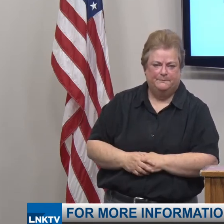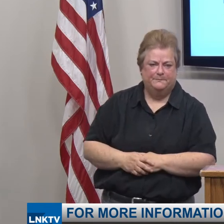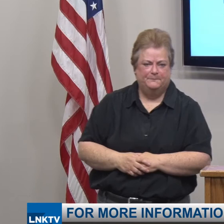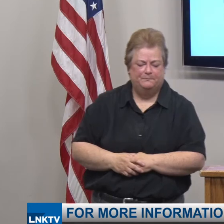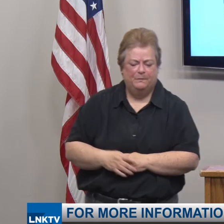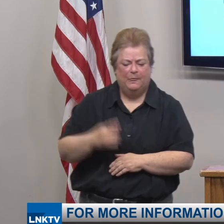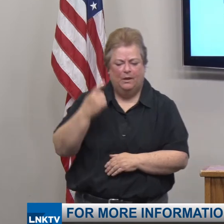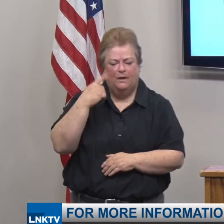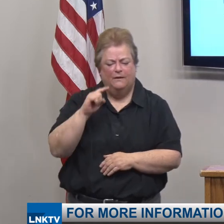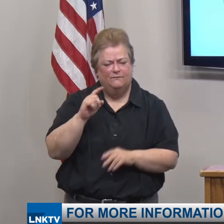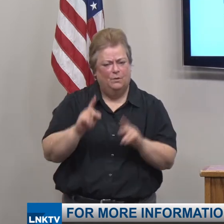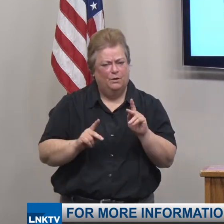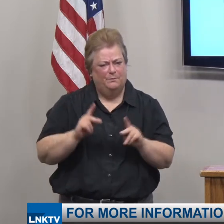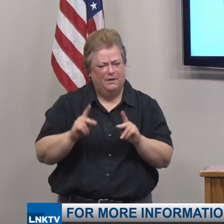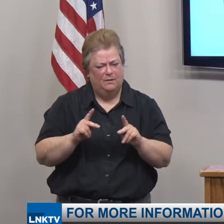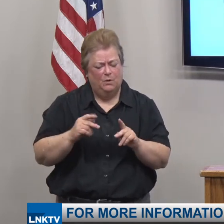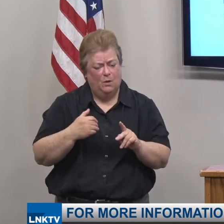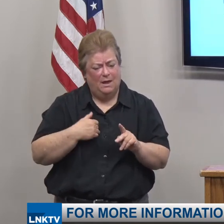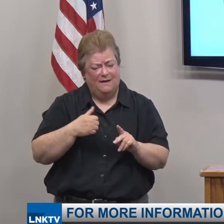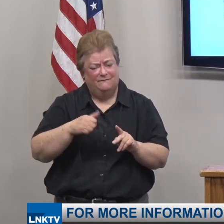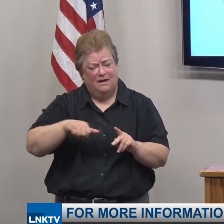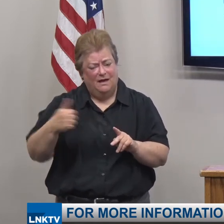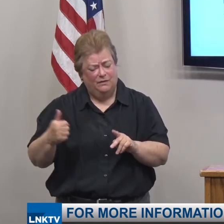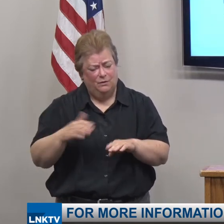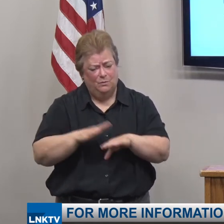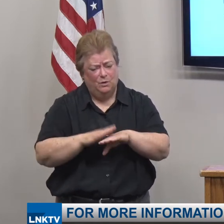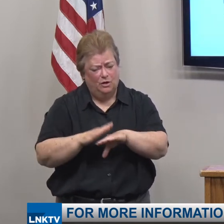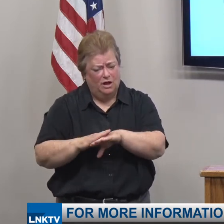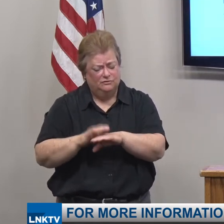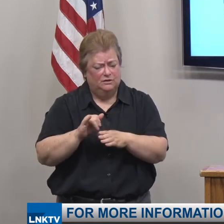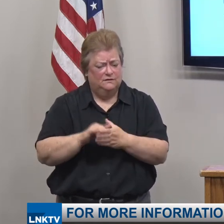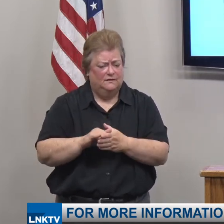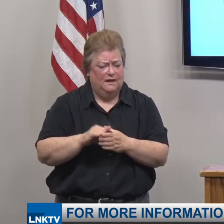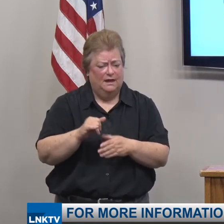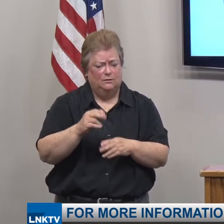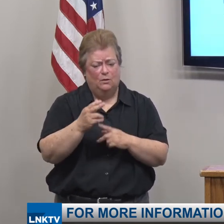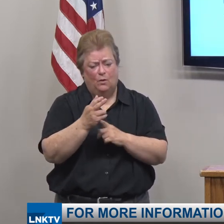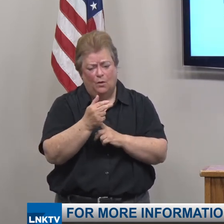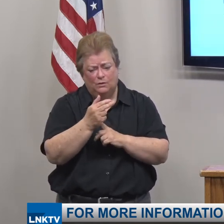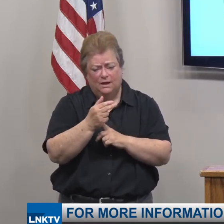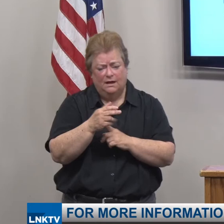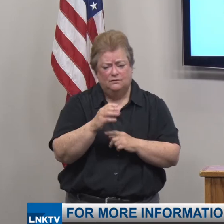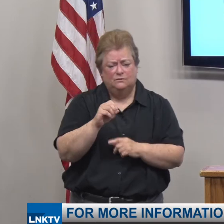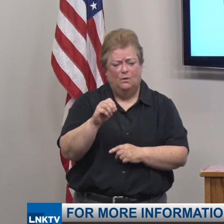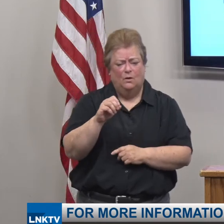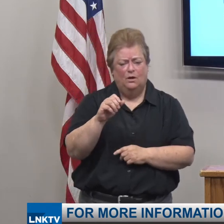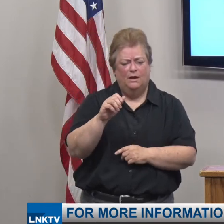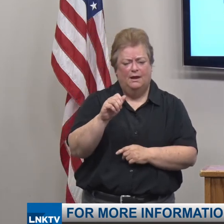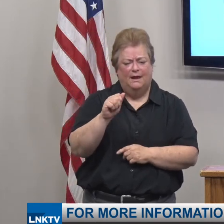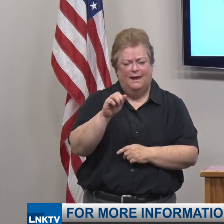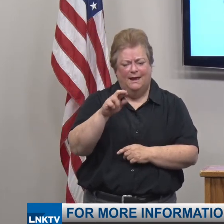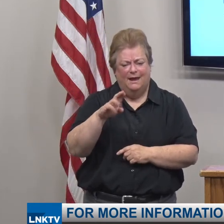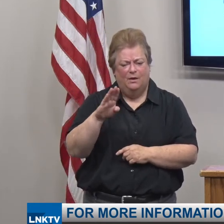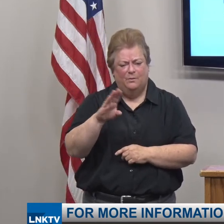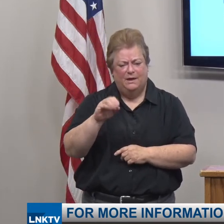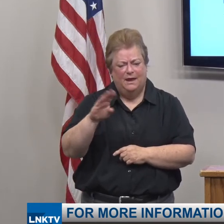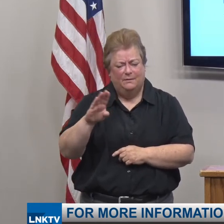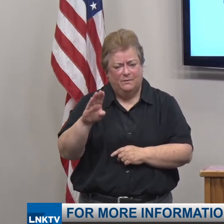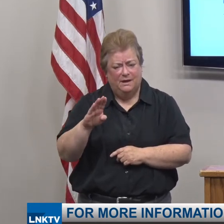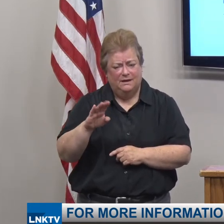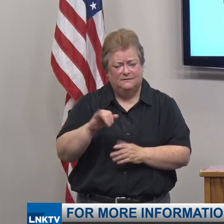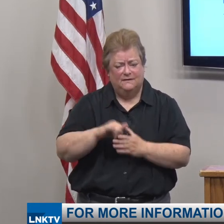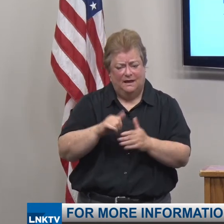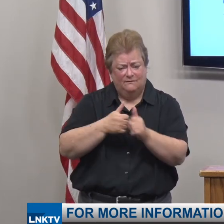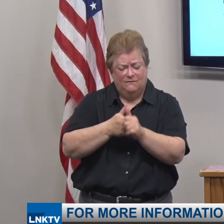And for people, do you have any extra precautions that hotels or for example, Airbnbs should be following just in case there are